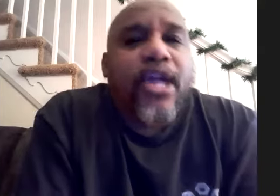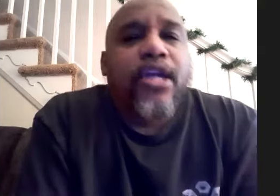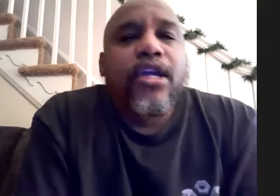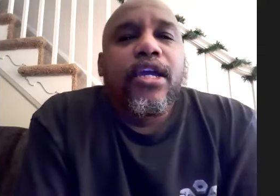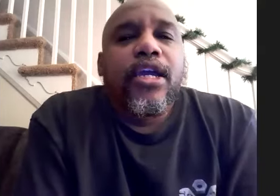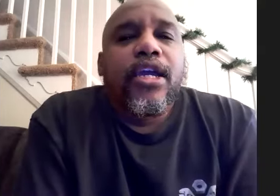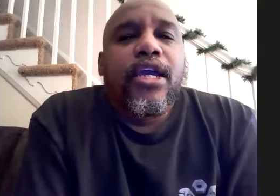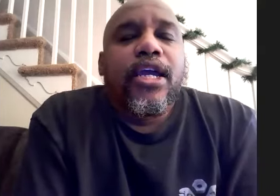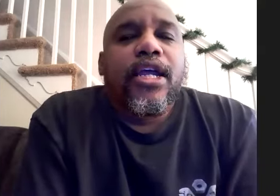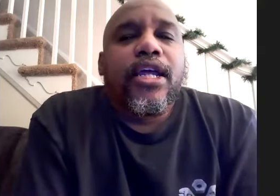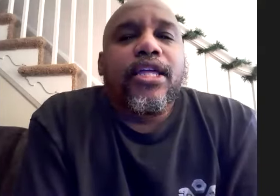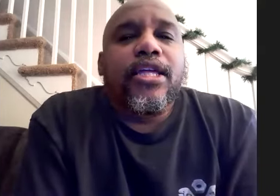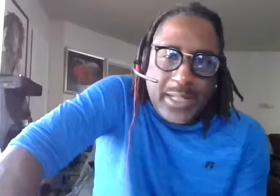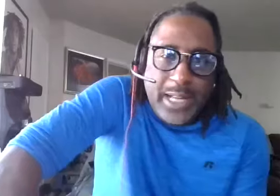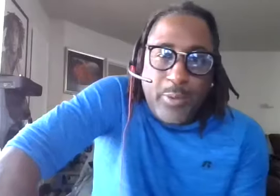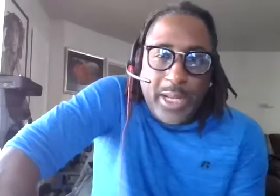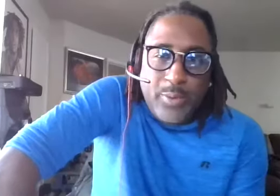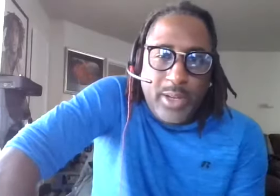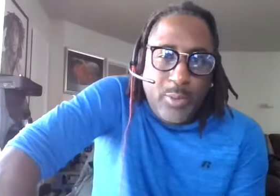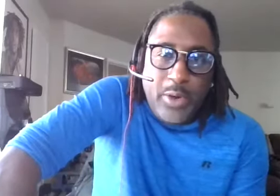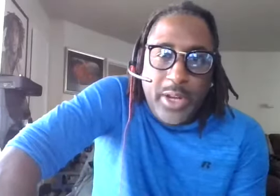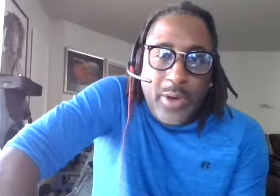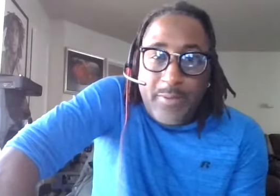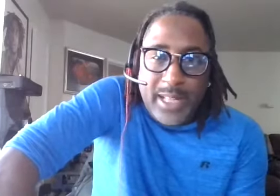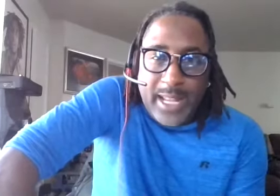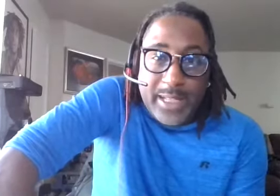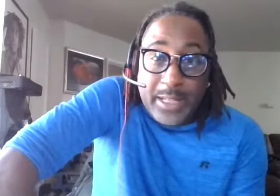but you know at the end of the we we don't know everything at the end